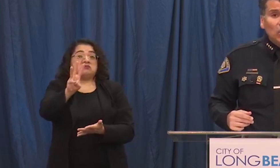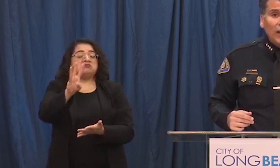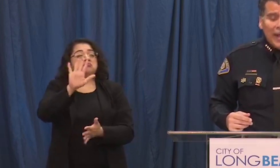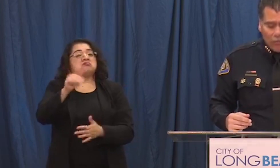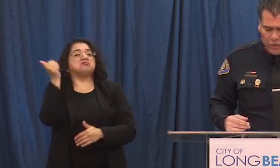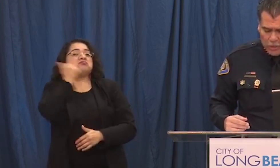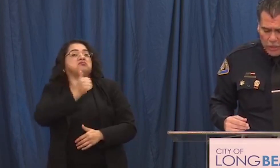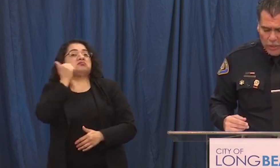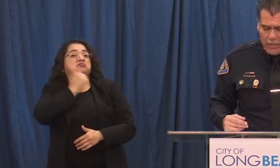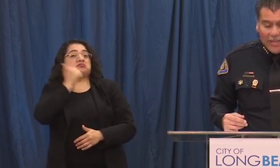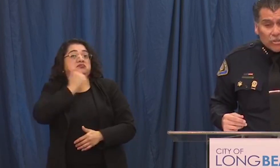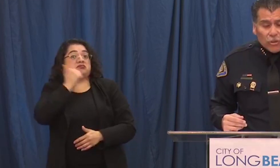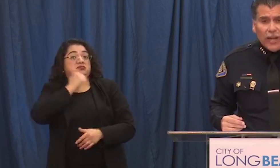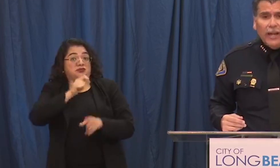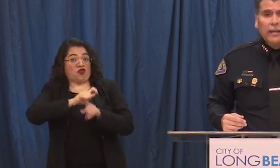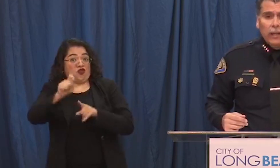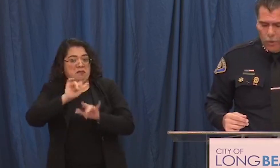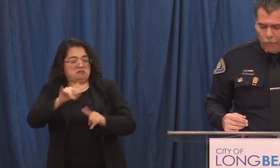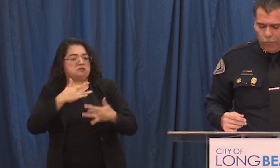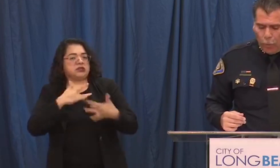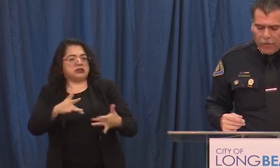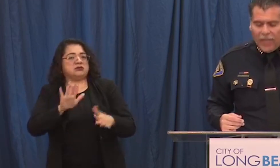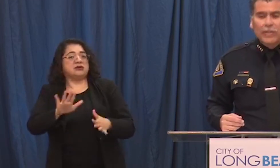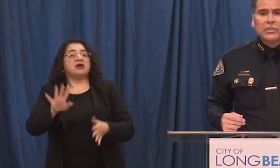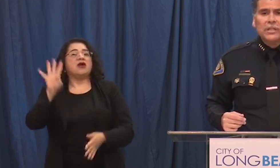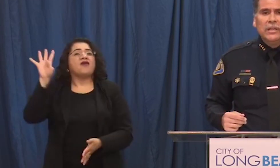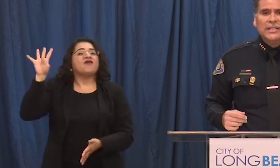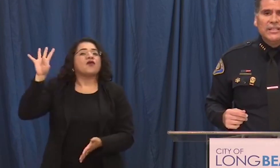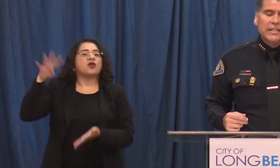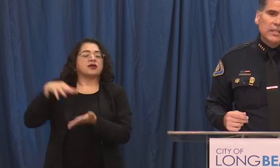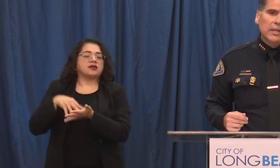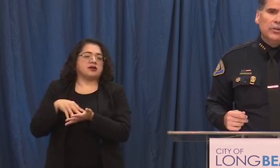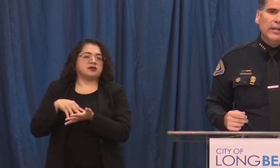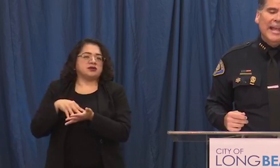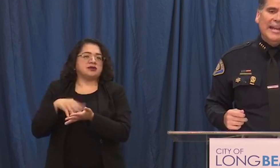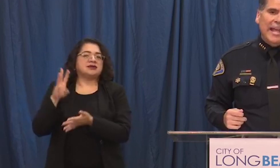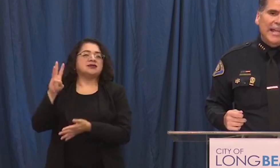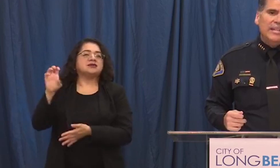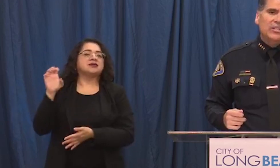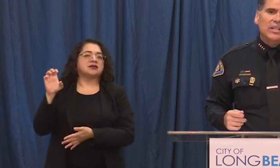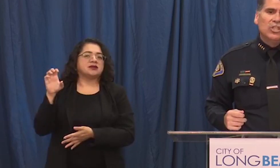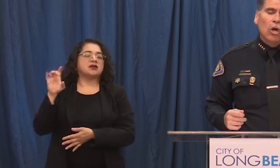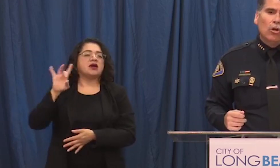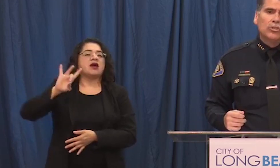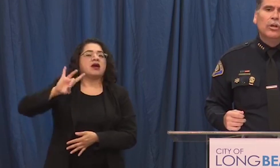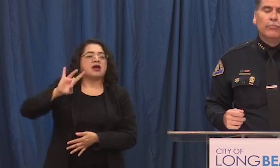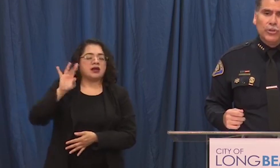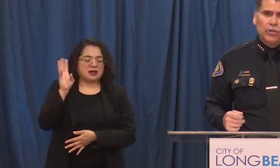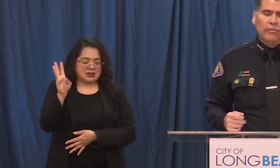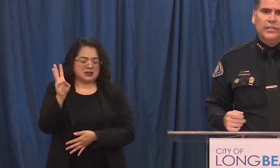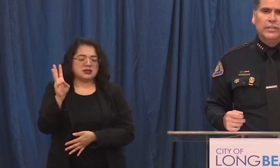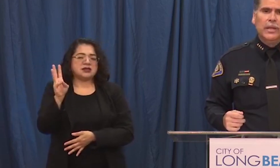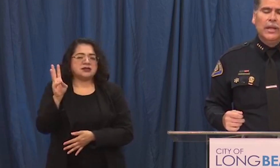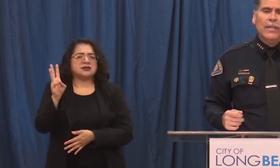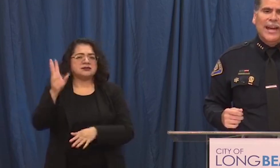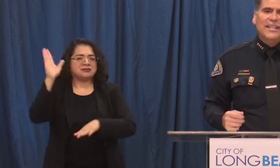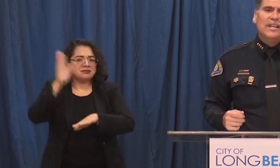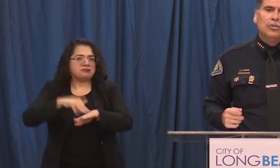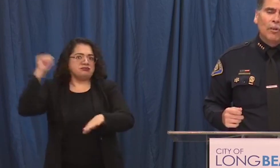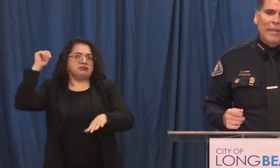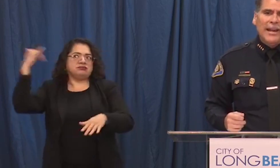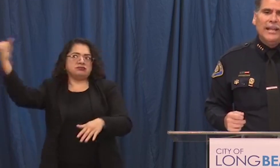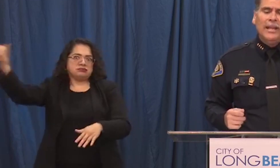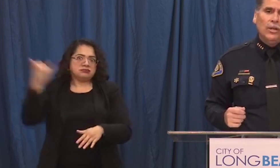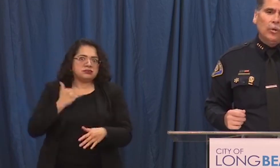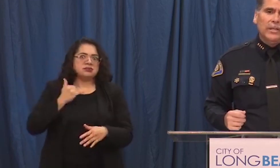that is our average yesterday 4686 calls for service that